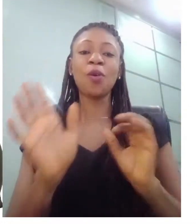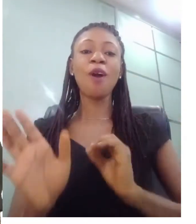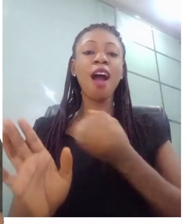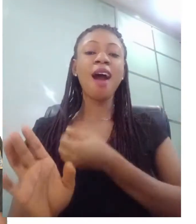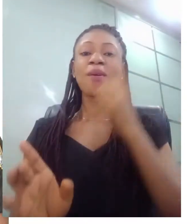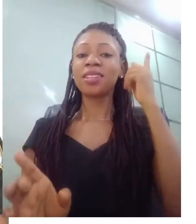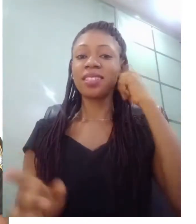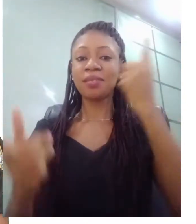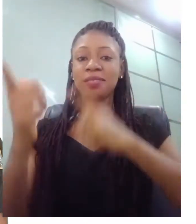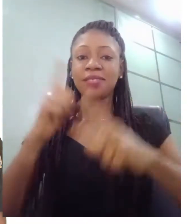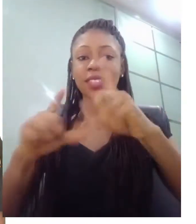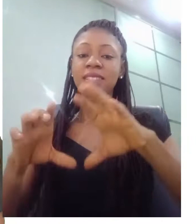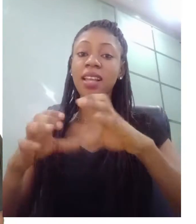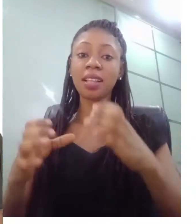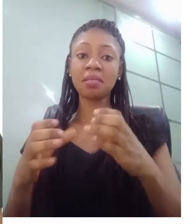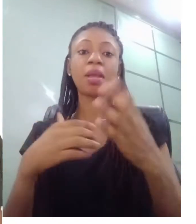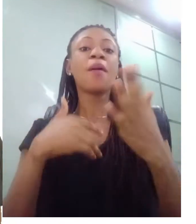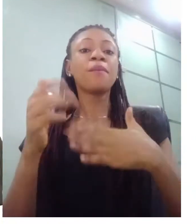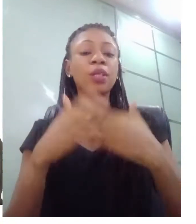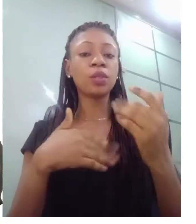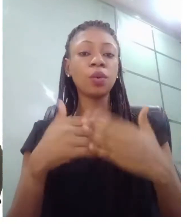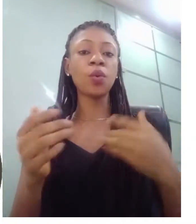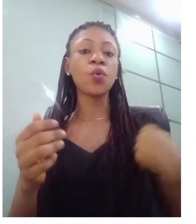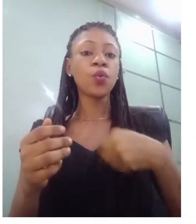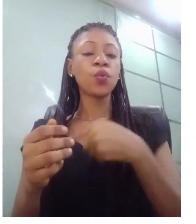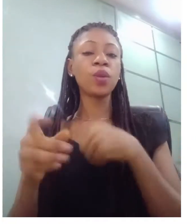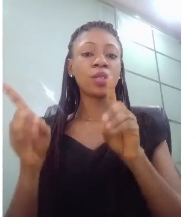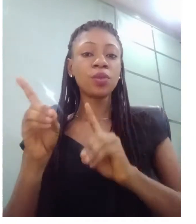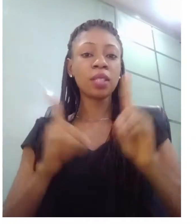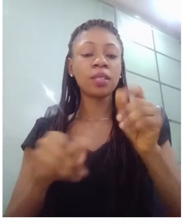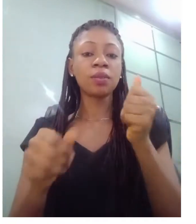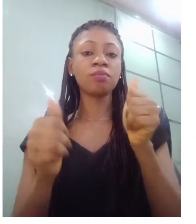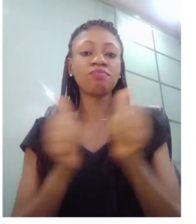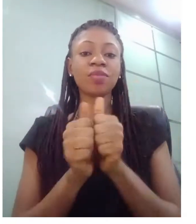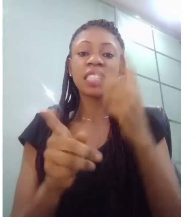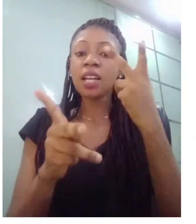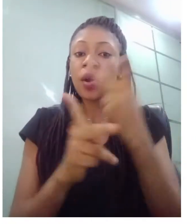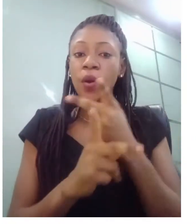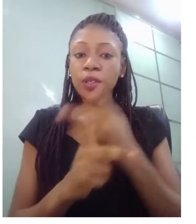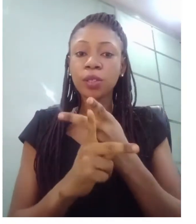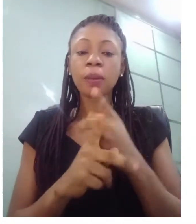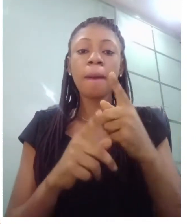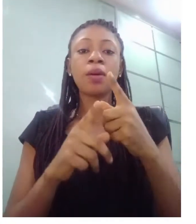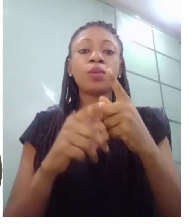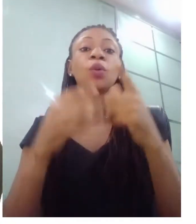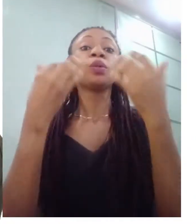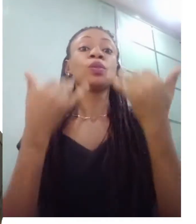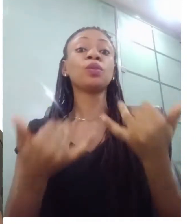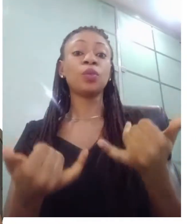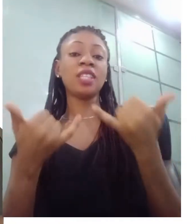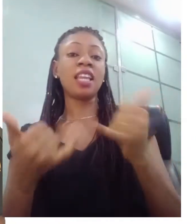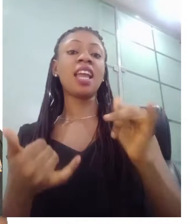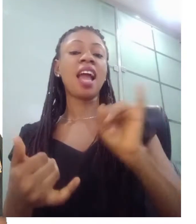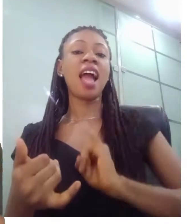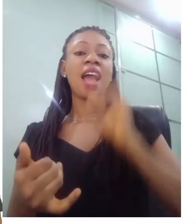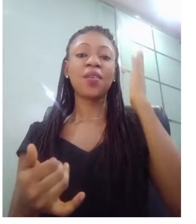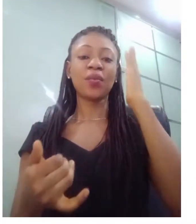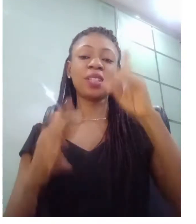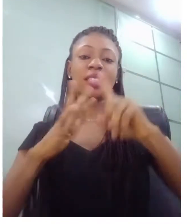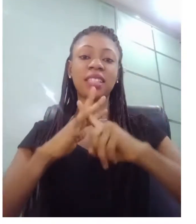it with um caution so today i'm beginning a series to take us to one of the communities that